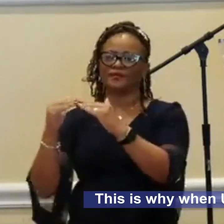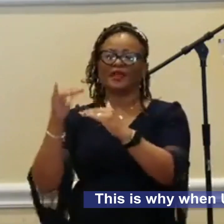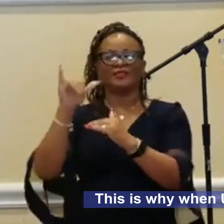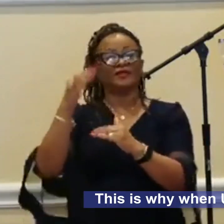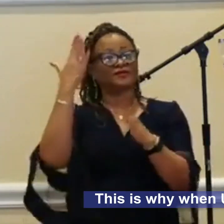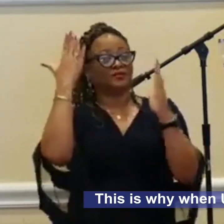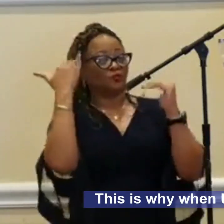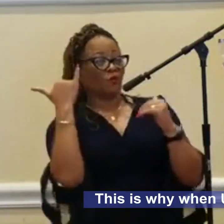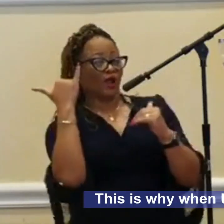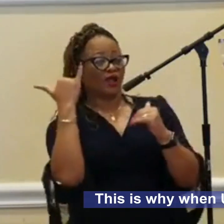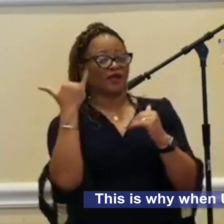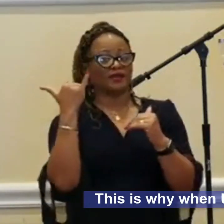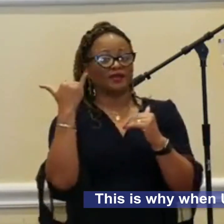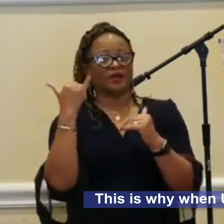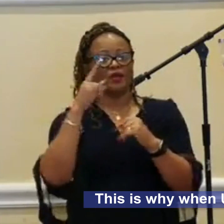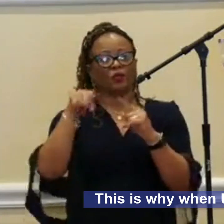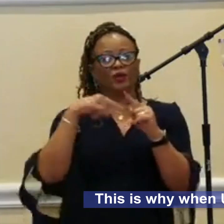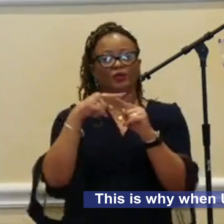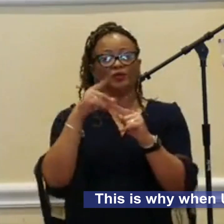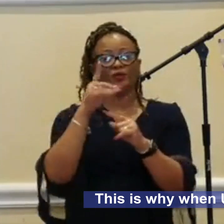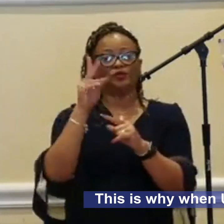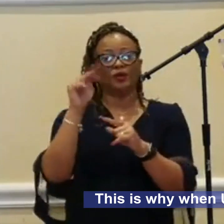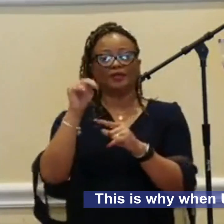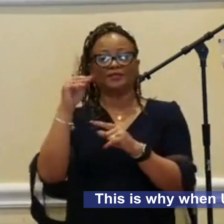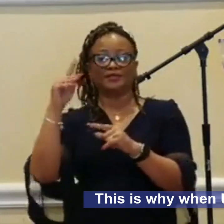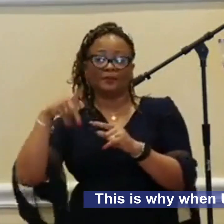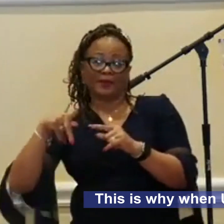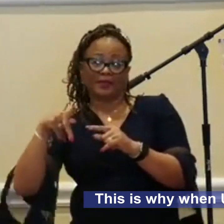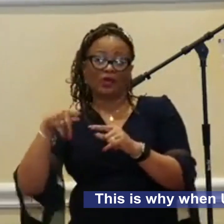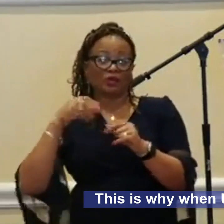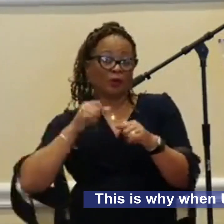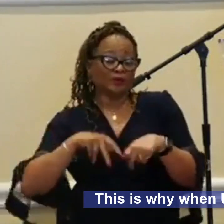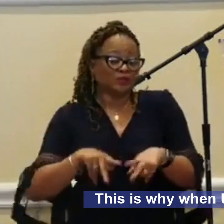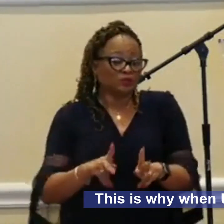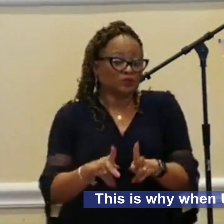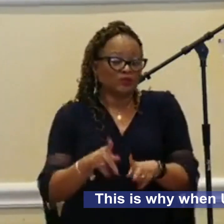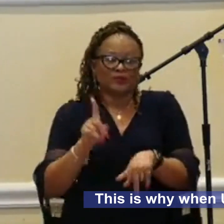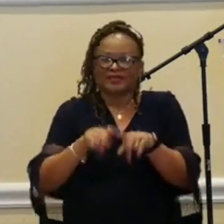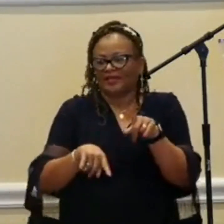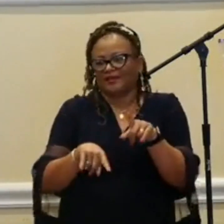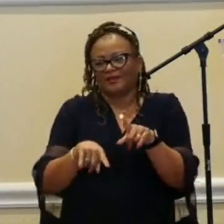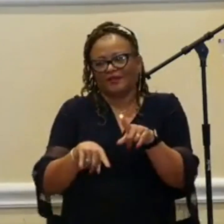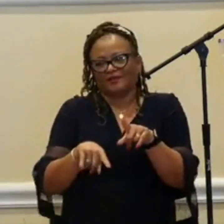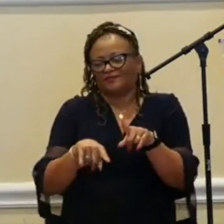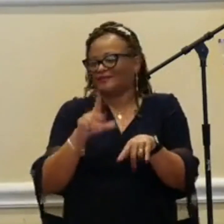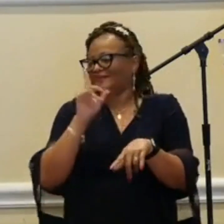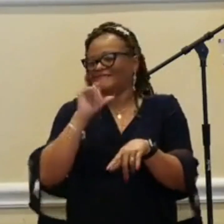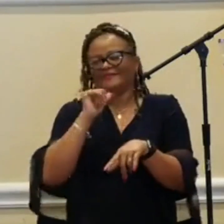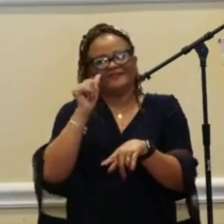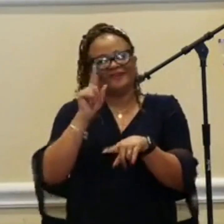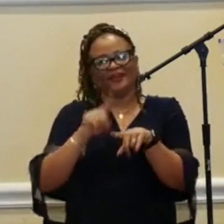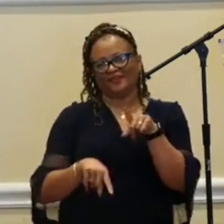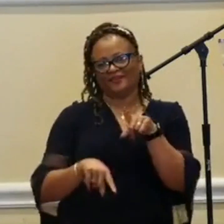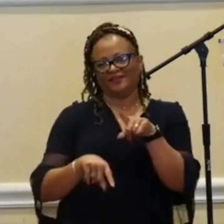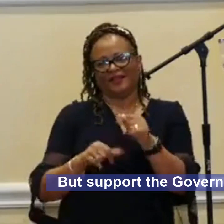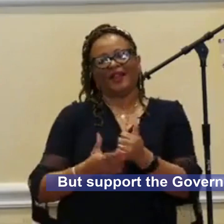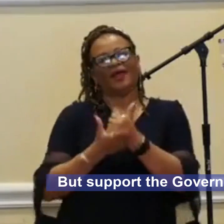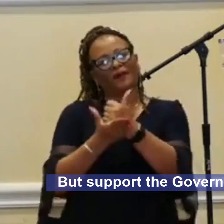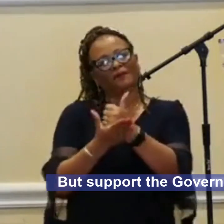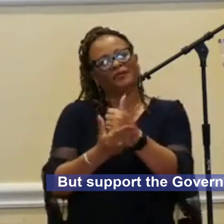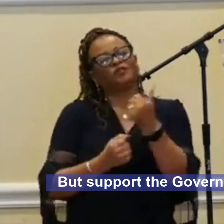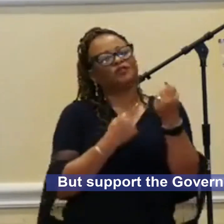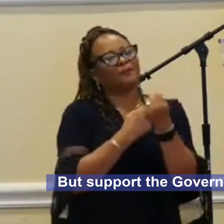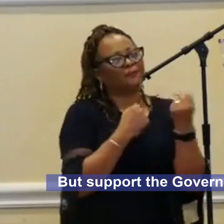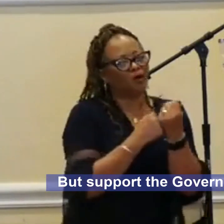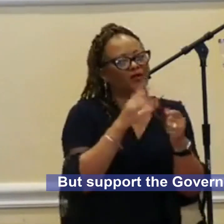This is why when UNDP got the opportunity, we could not help but